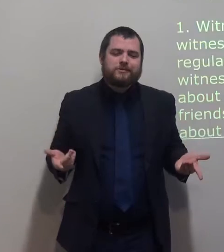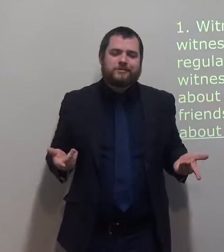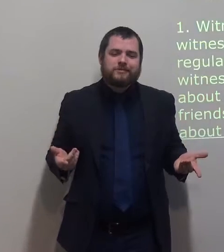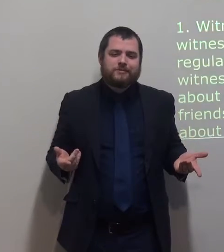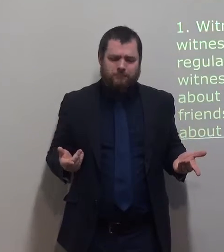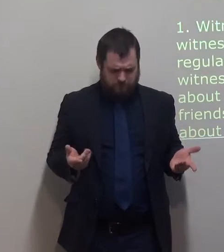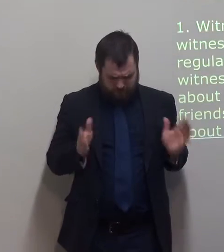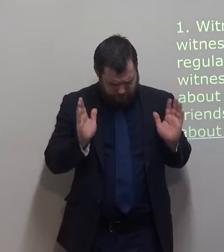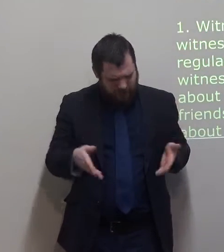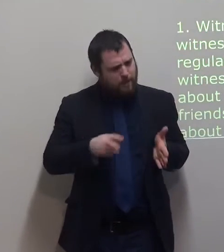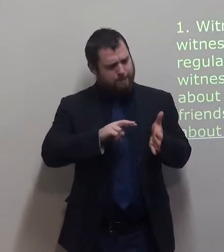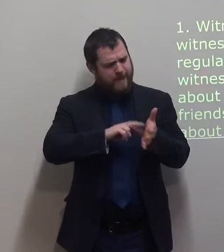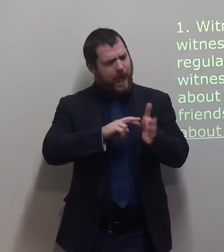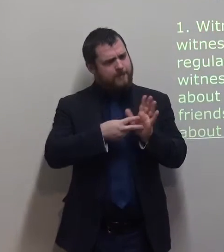I should plan how I witness.